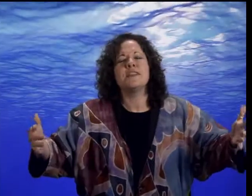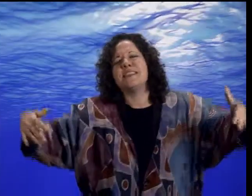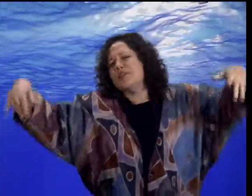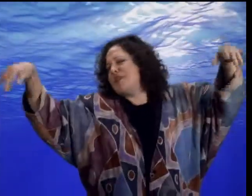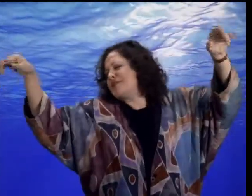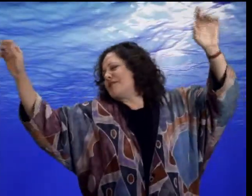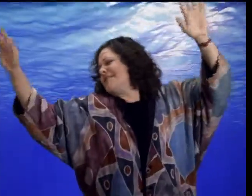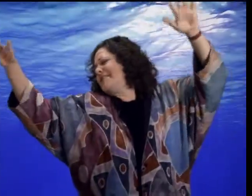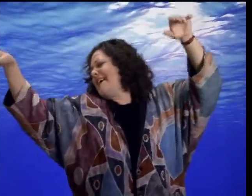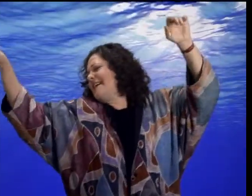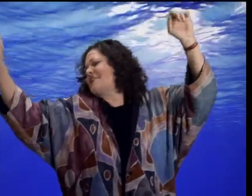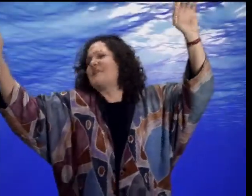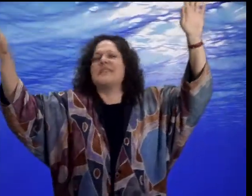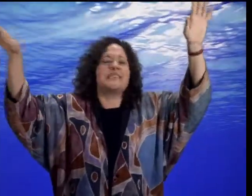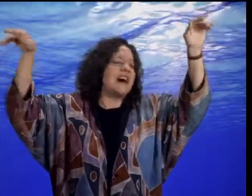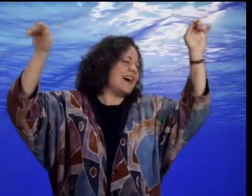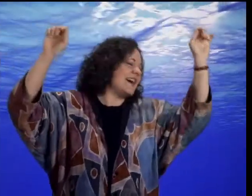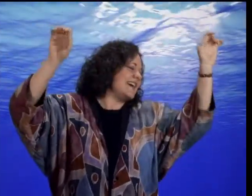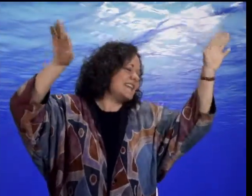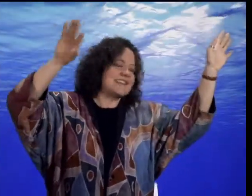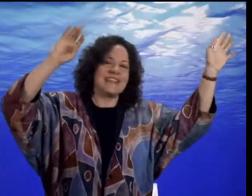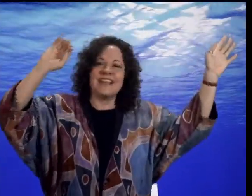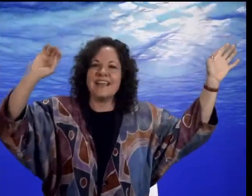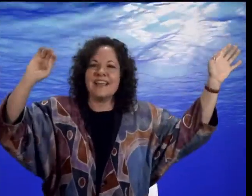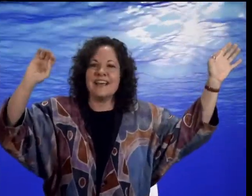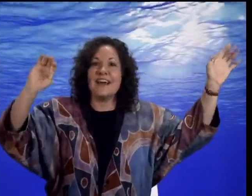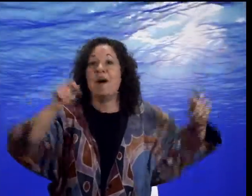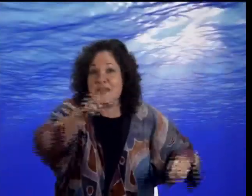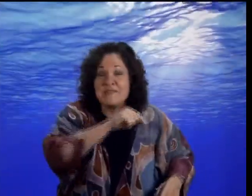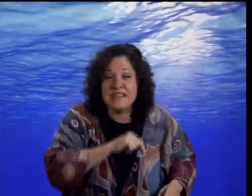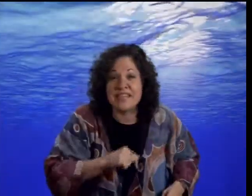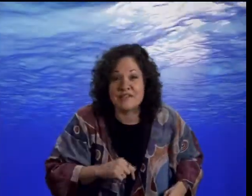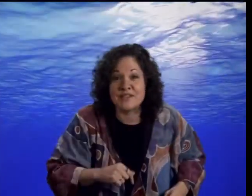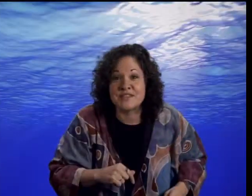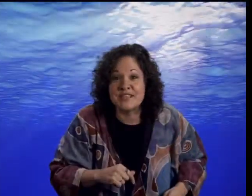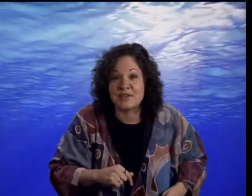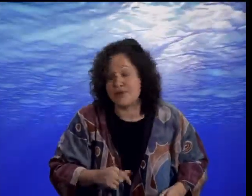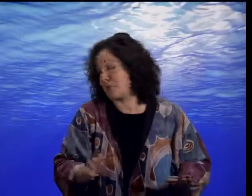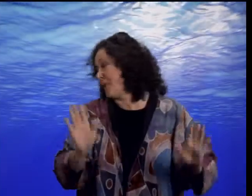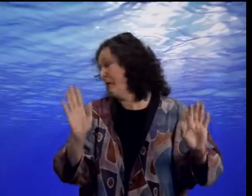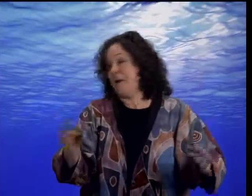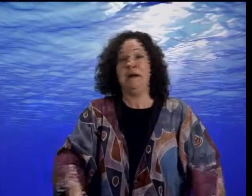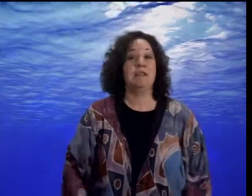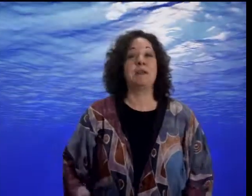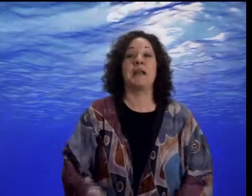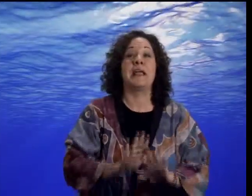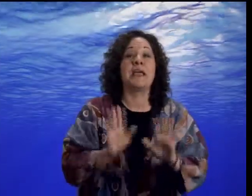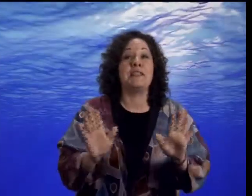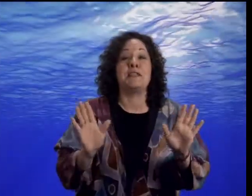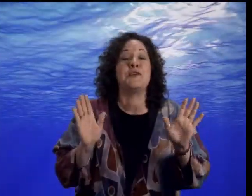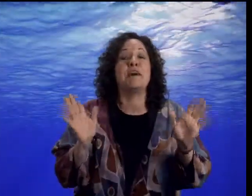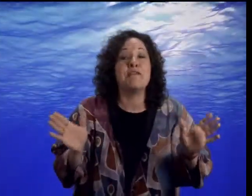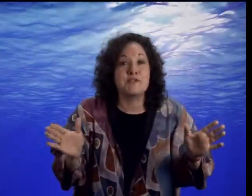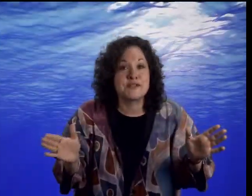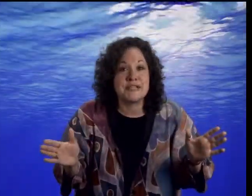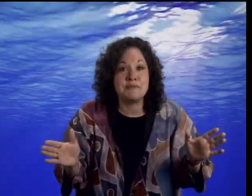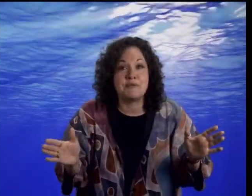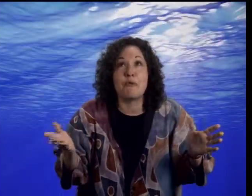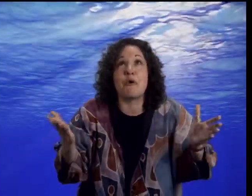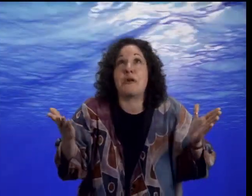the sea creatures to dance with the tides. Oh, and speaking of those sea creatures, well, they're not like anything you have ever seen before or could